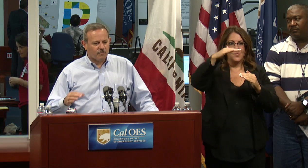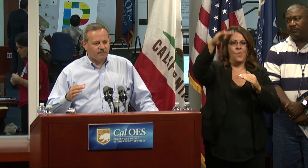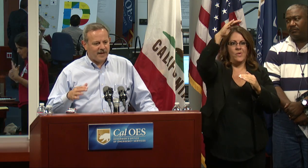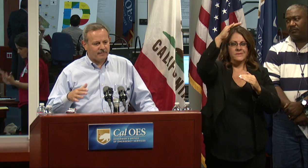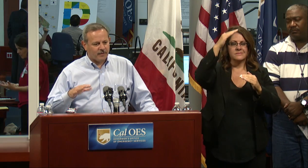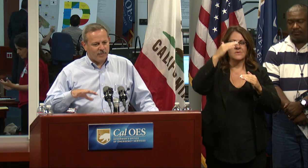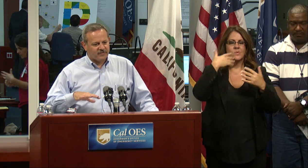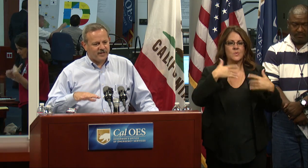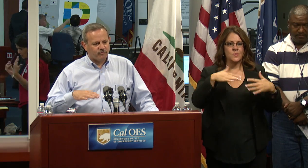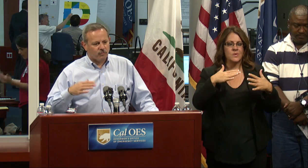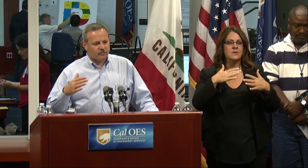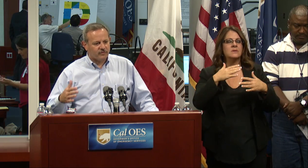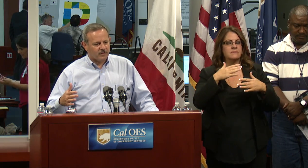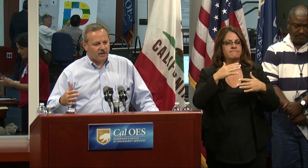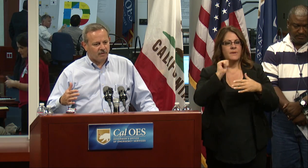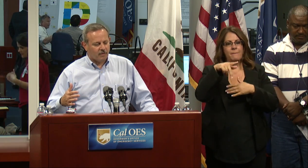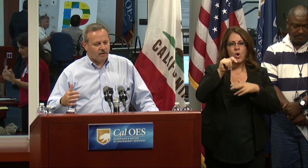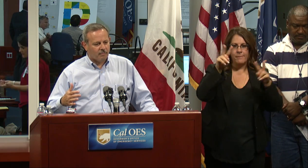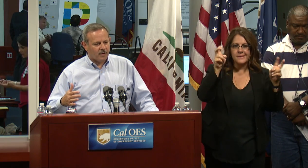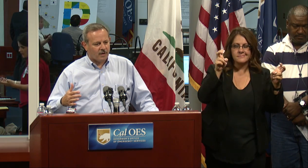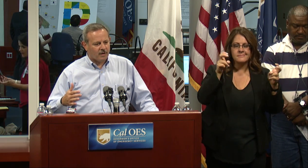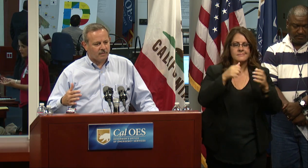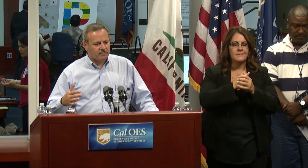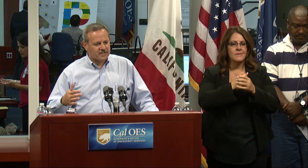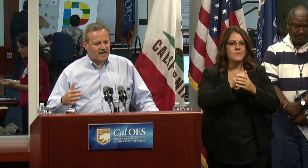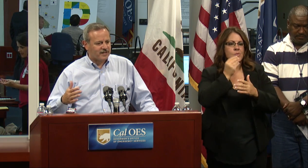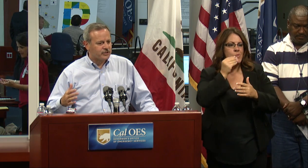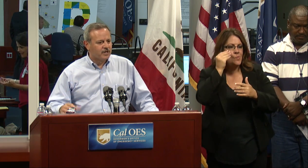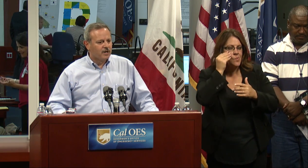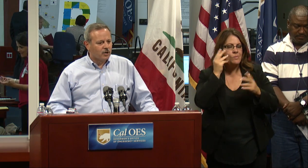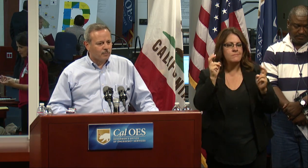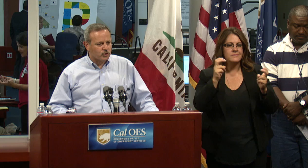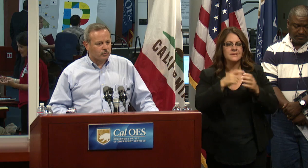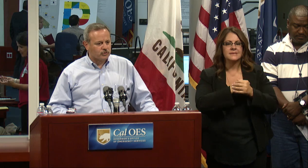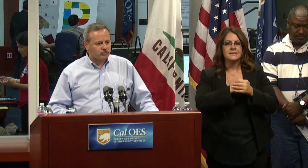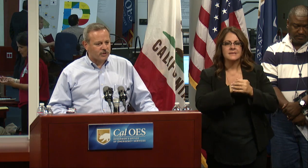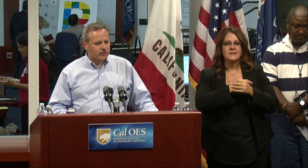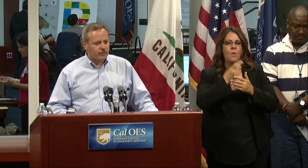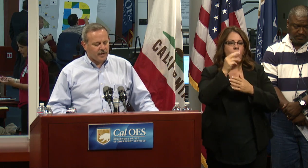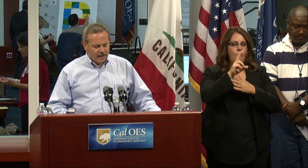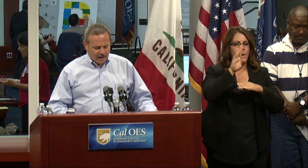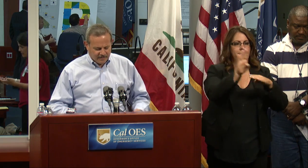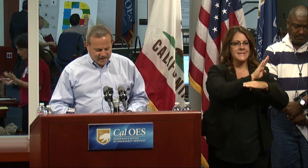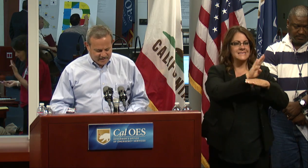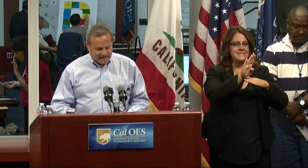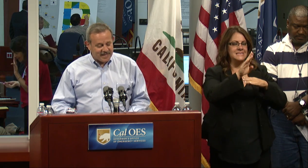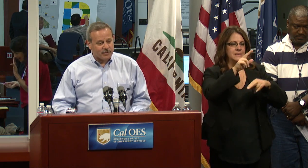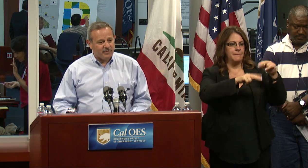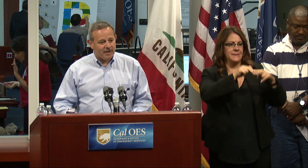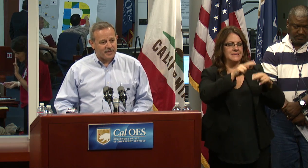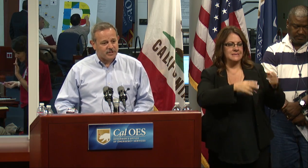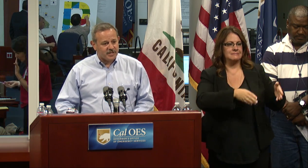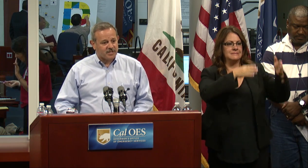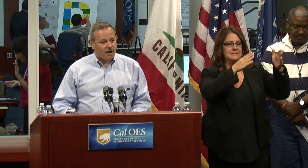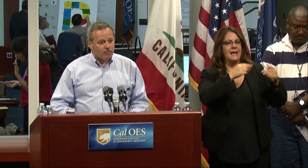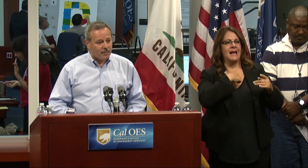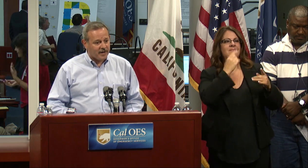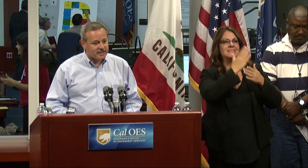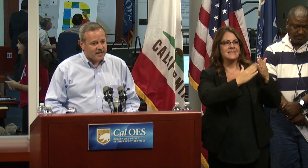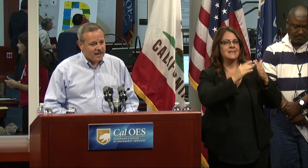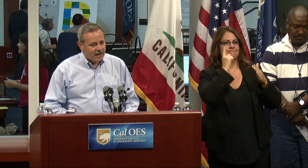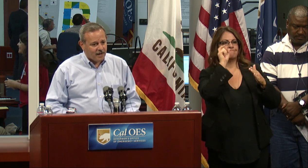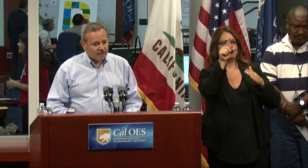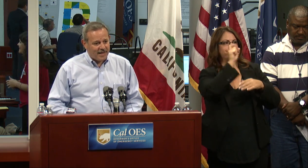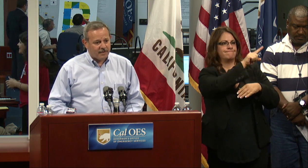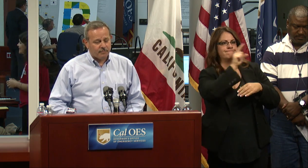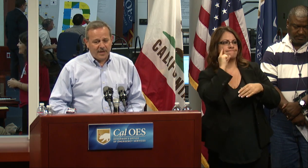-family residential, residential commercial structure that has sustained some damage and is compromised.